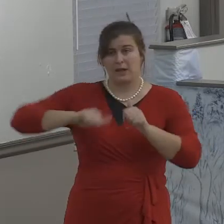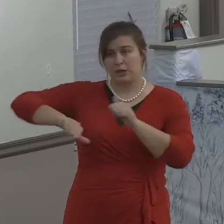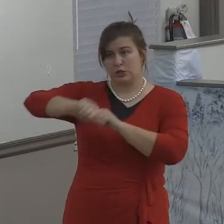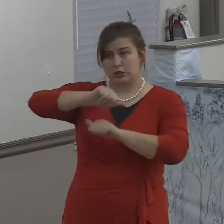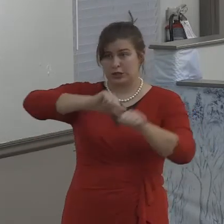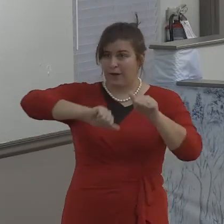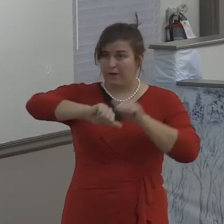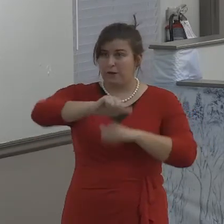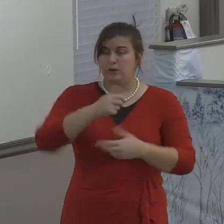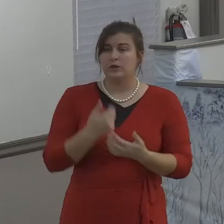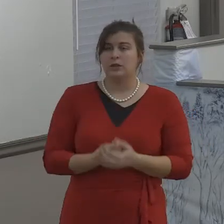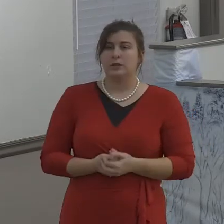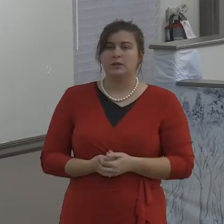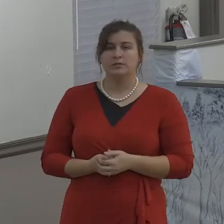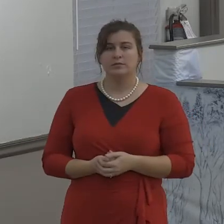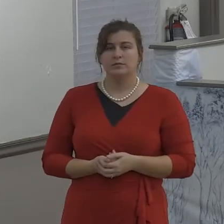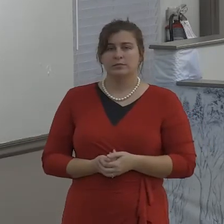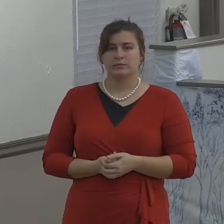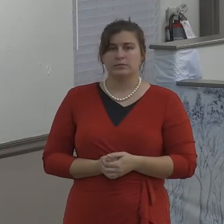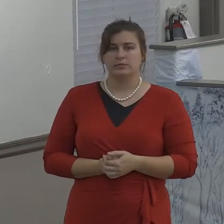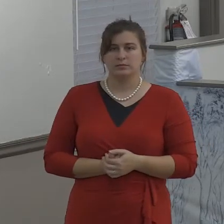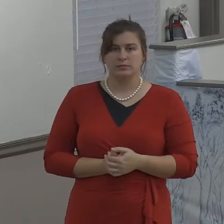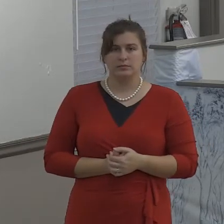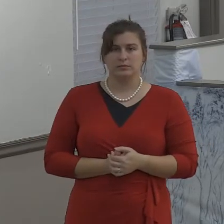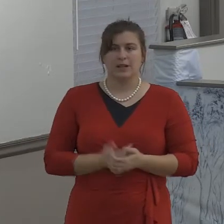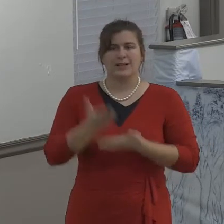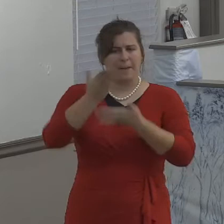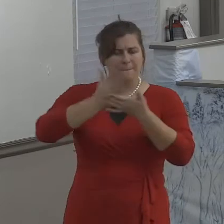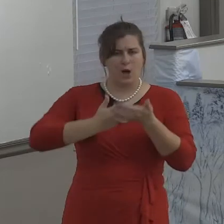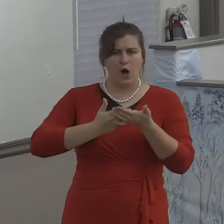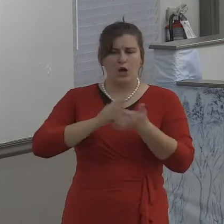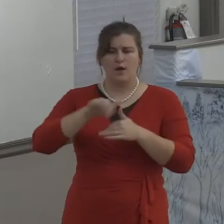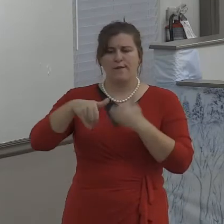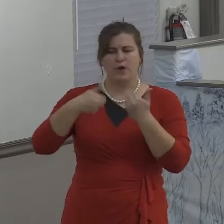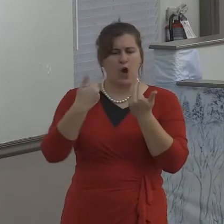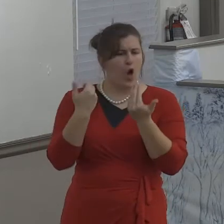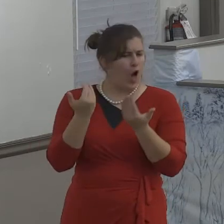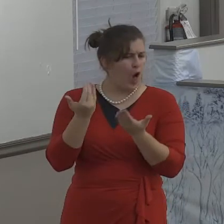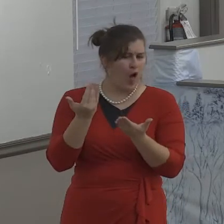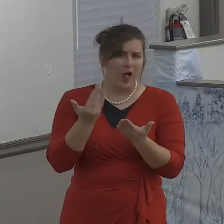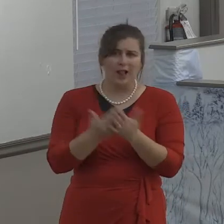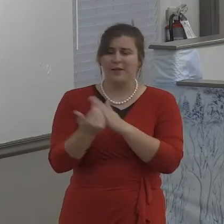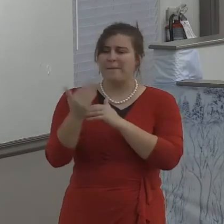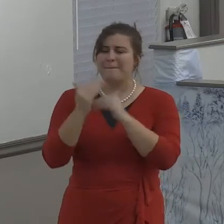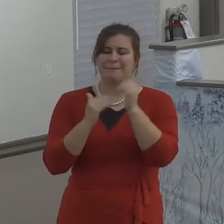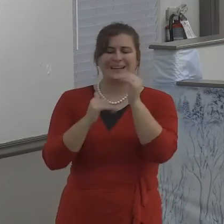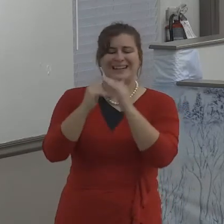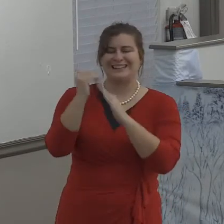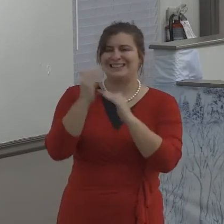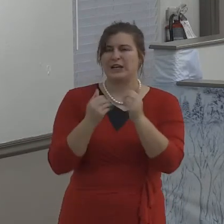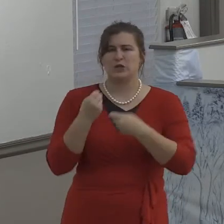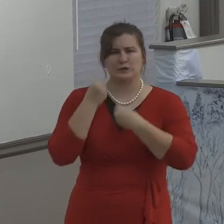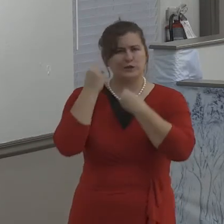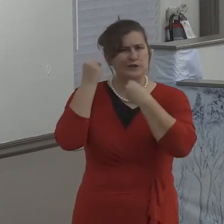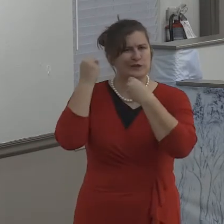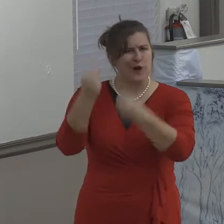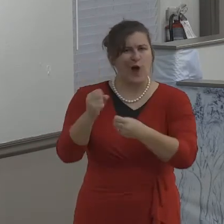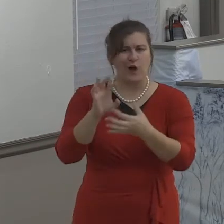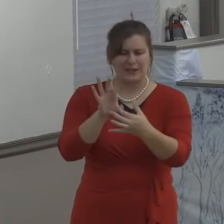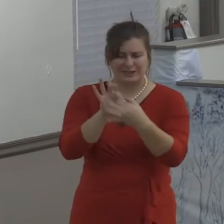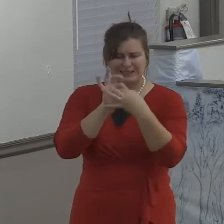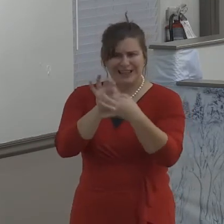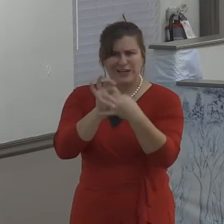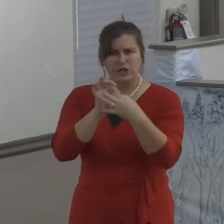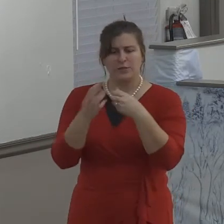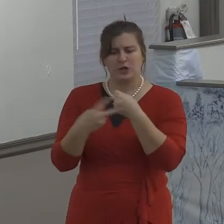it isn't well, the man is better than the woman. That's not true. It's